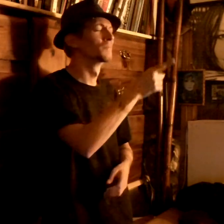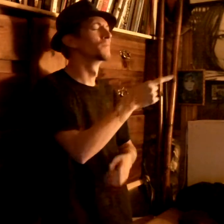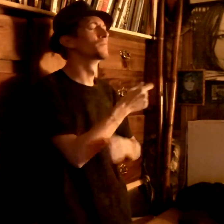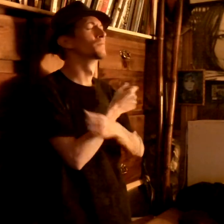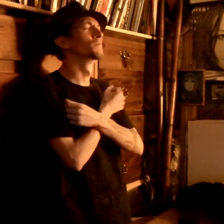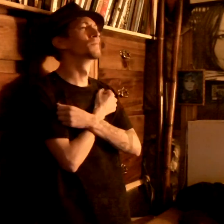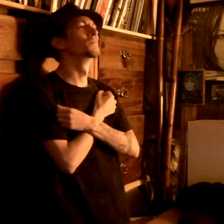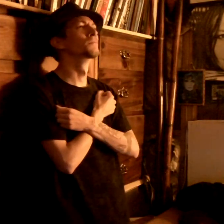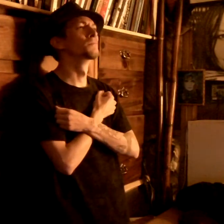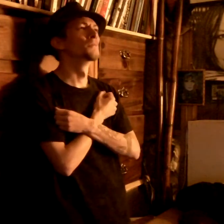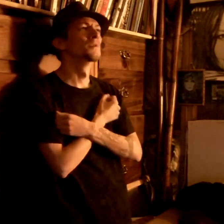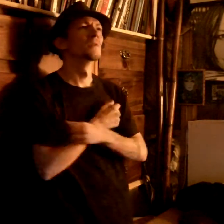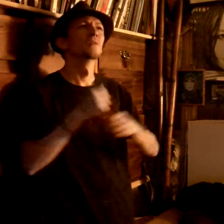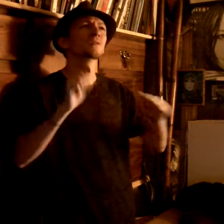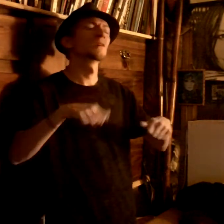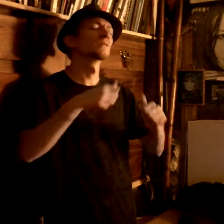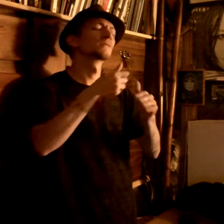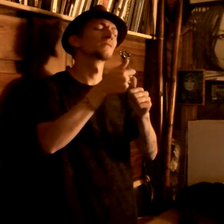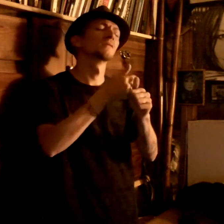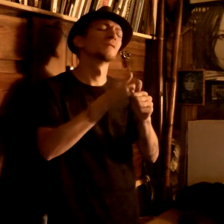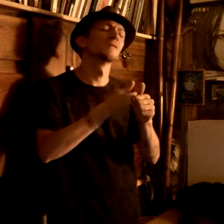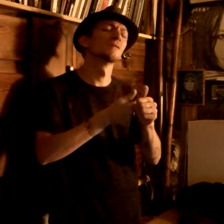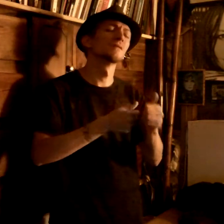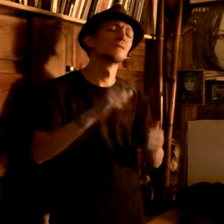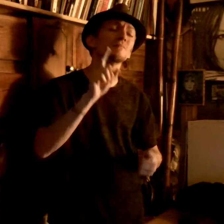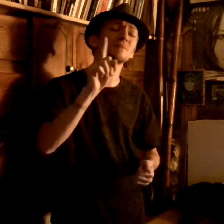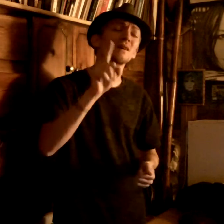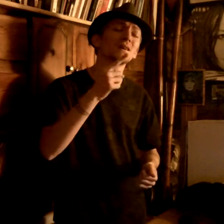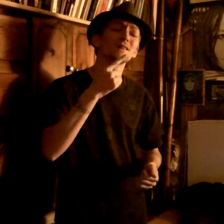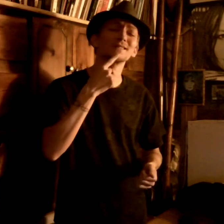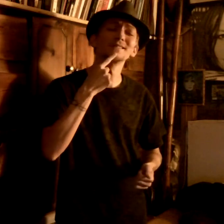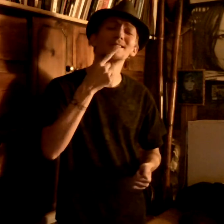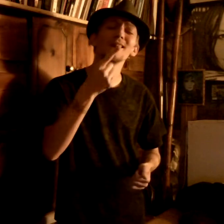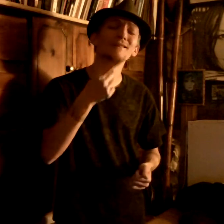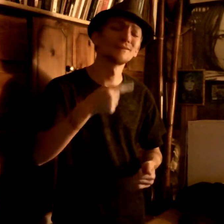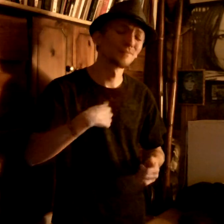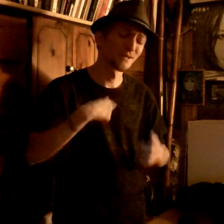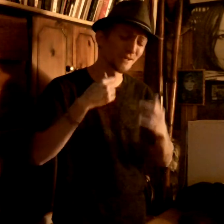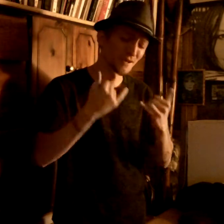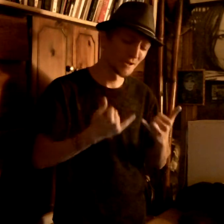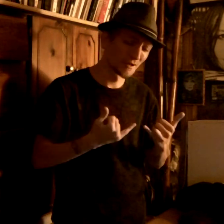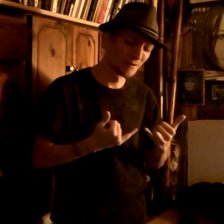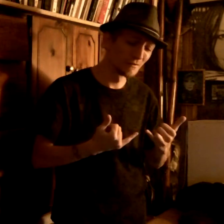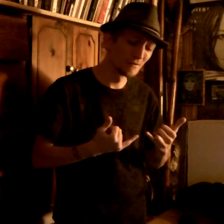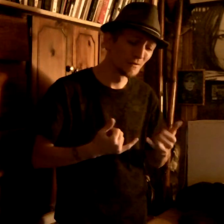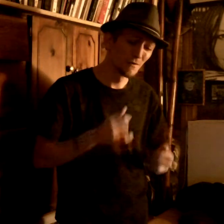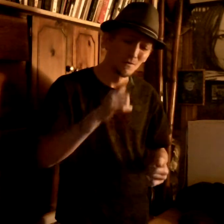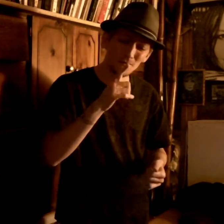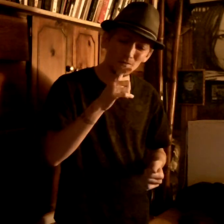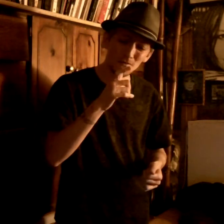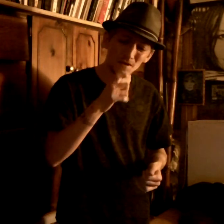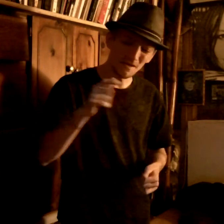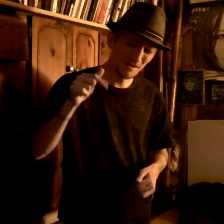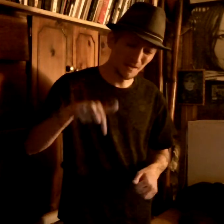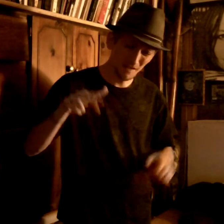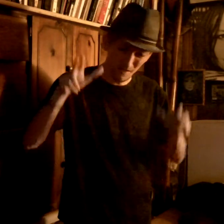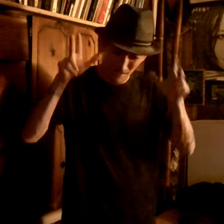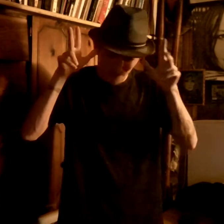one Can somebody tell me now Who is this